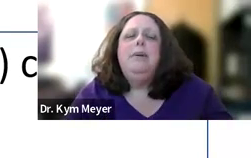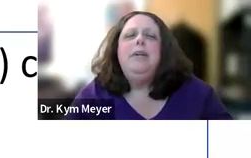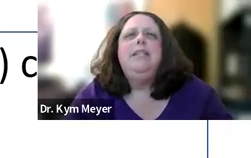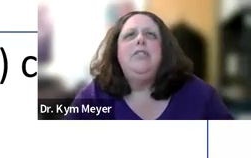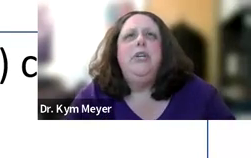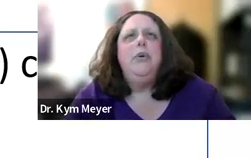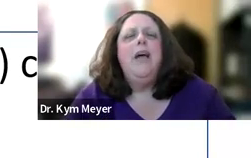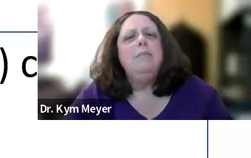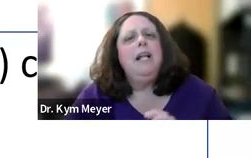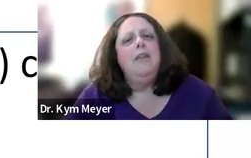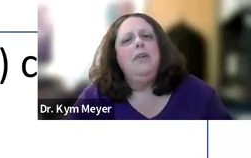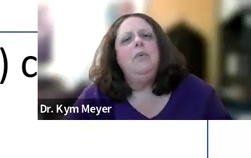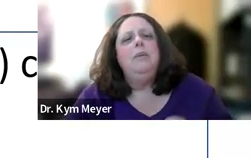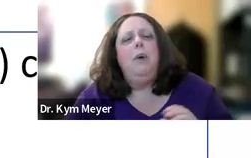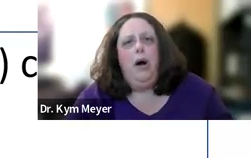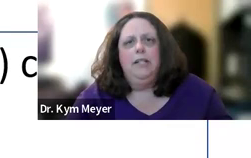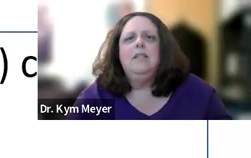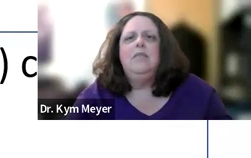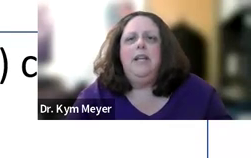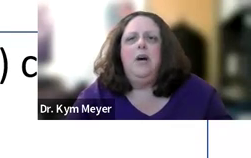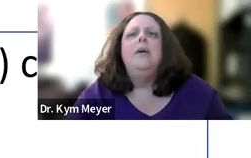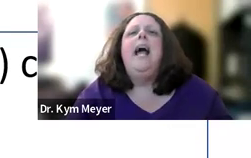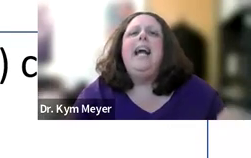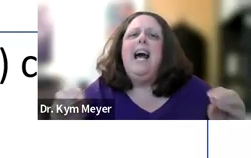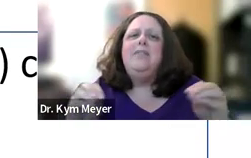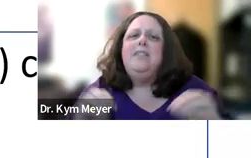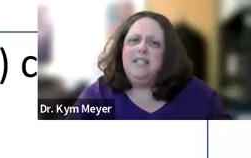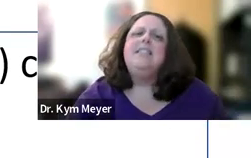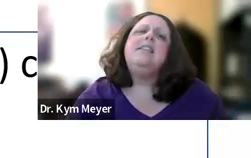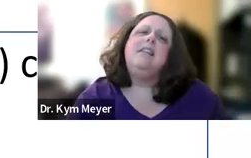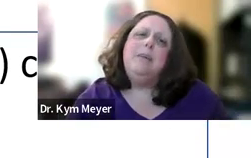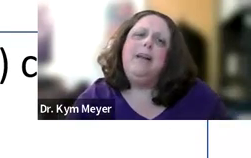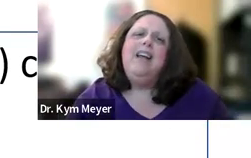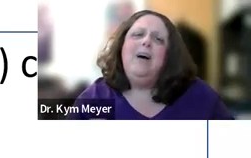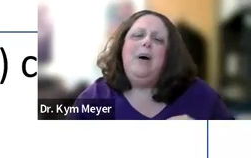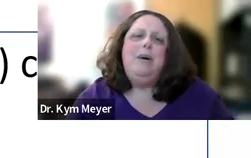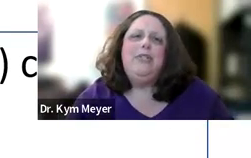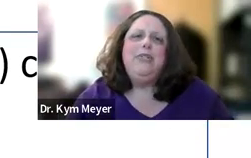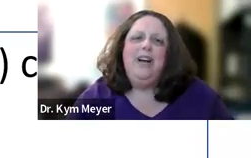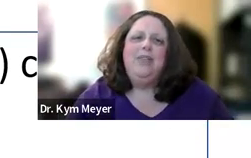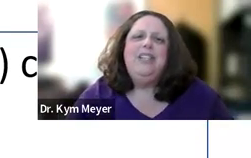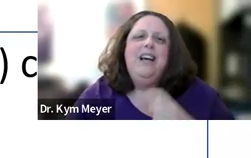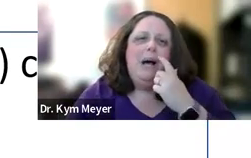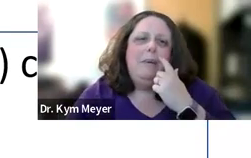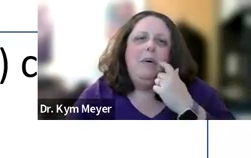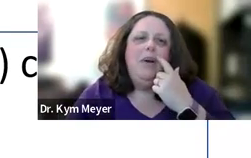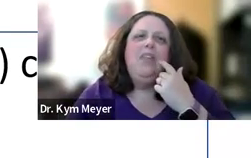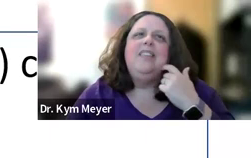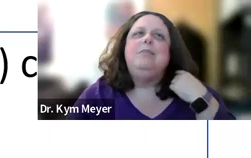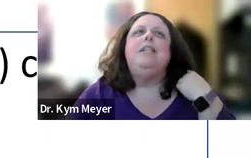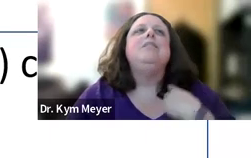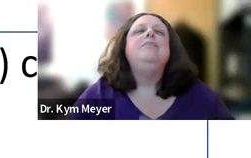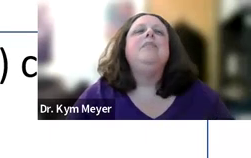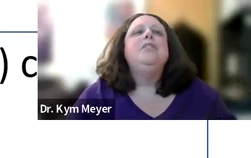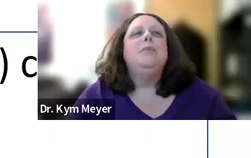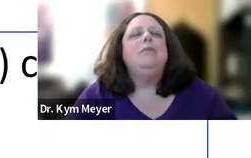So let me read this to you. And then I'm going to have you pause the video and kind of discuss it a little bit amongst yourselves about what you